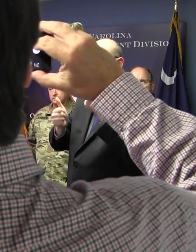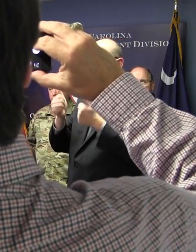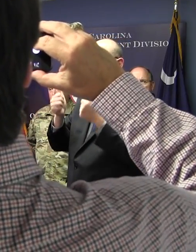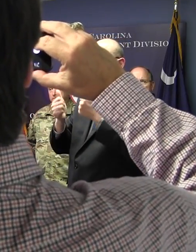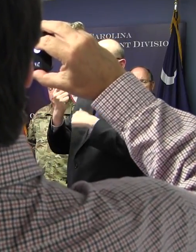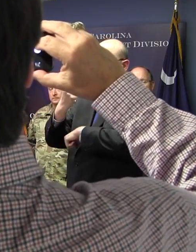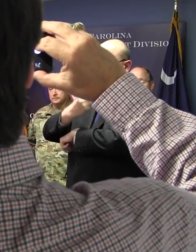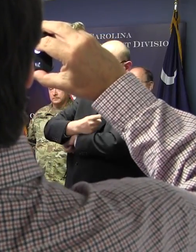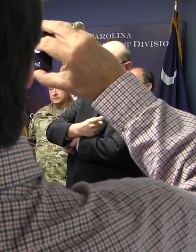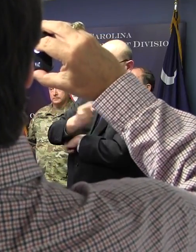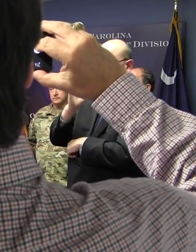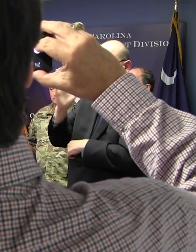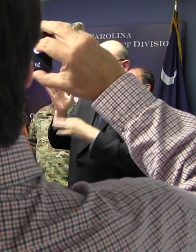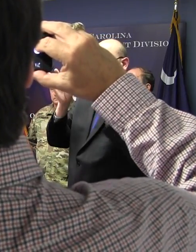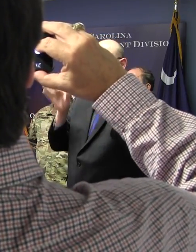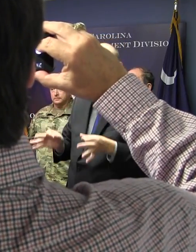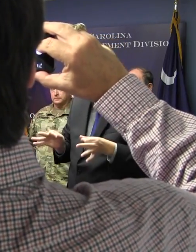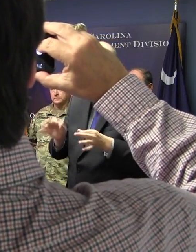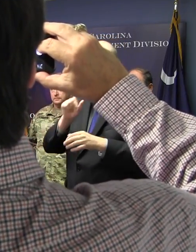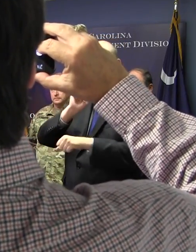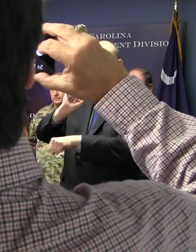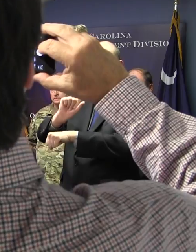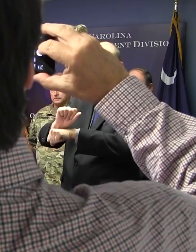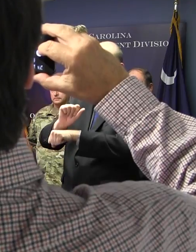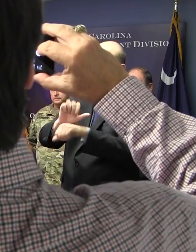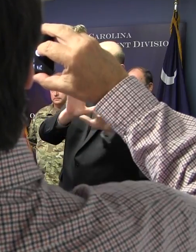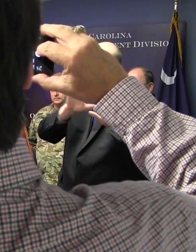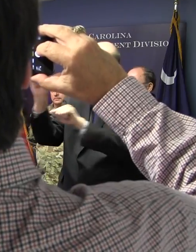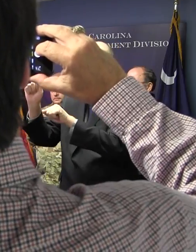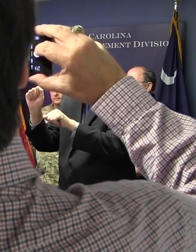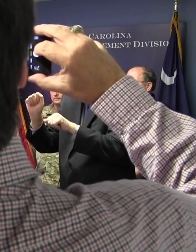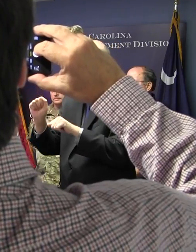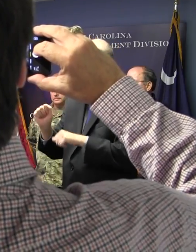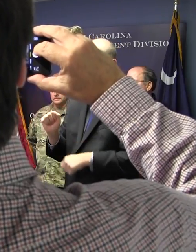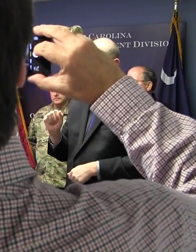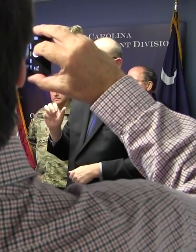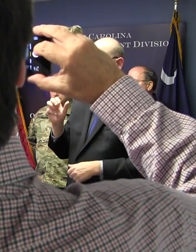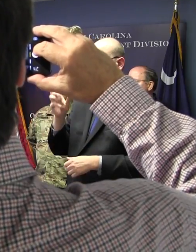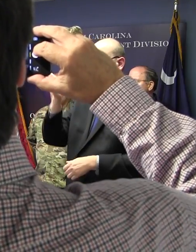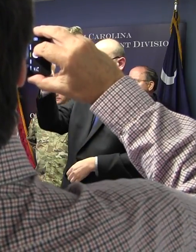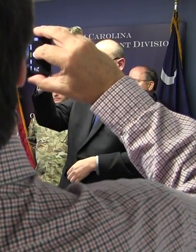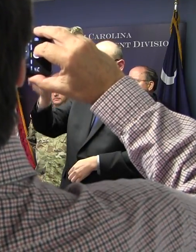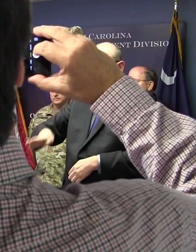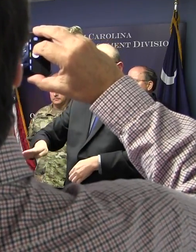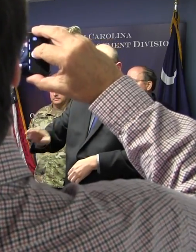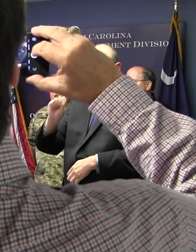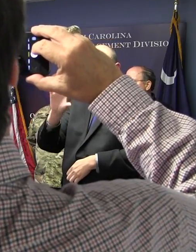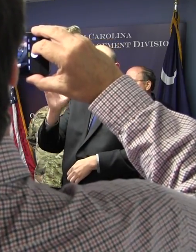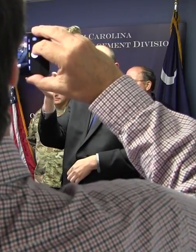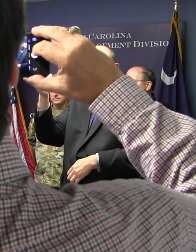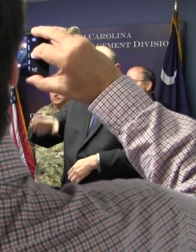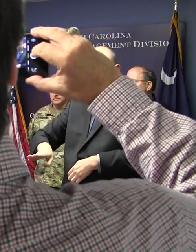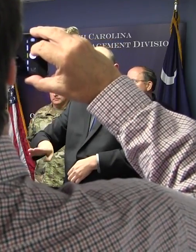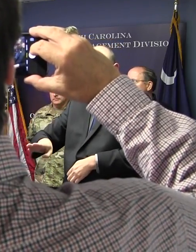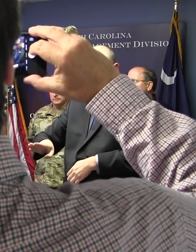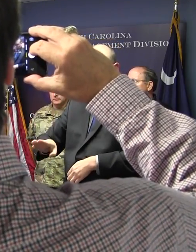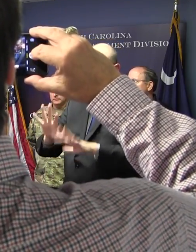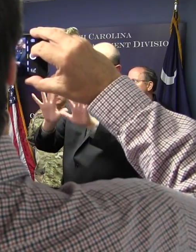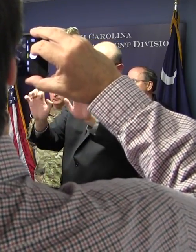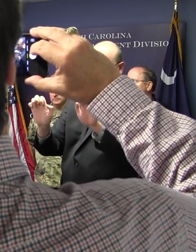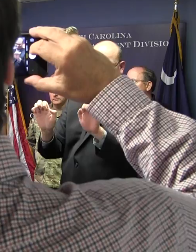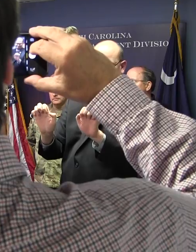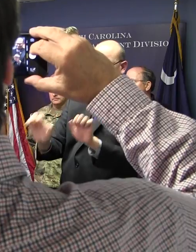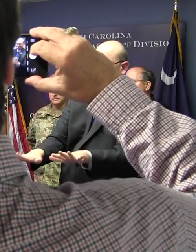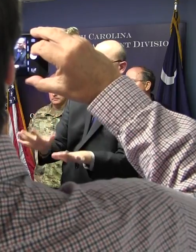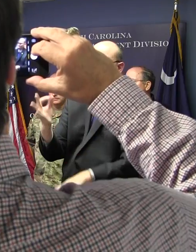will make a decision about evacuations even along the coast? It's a wild guess almost, but probably Friday,